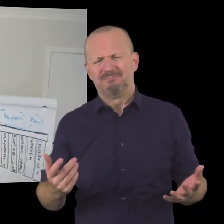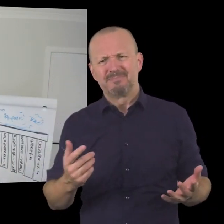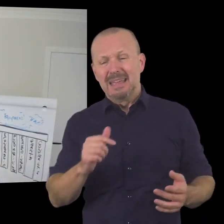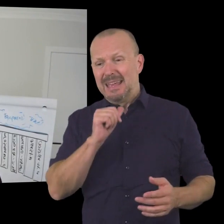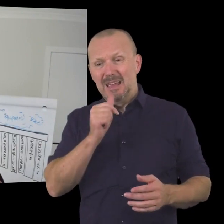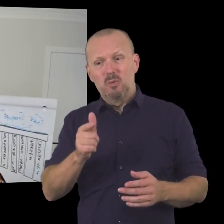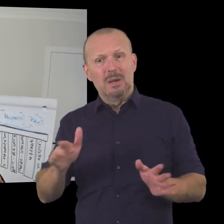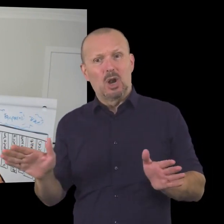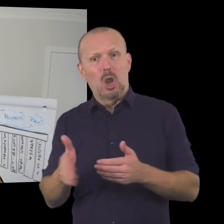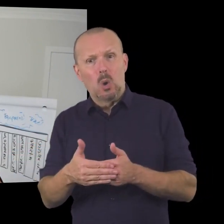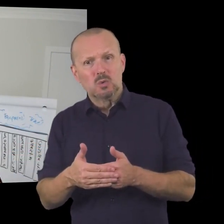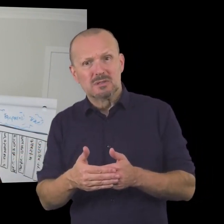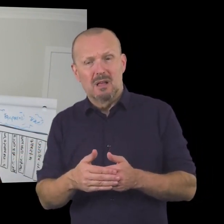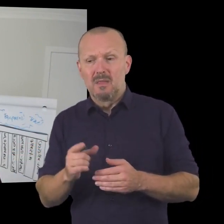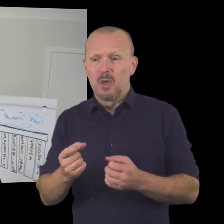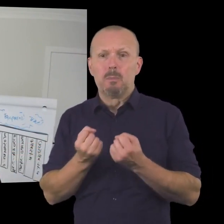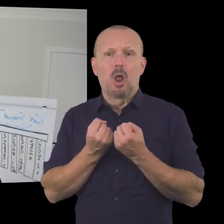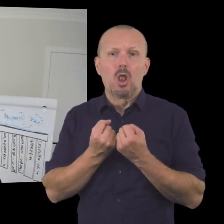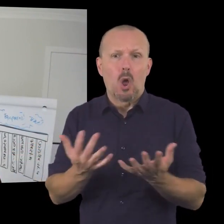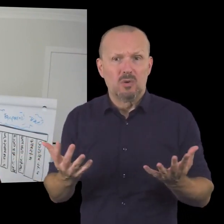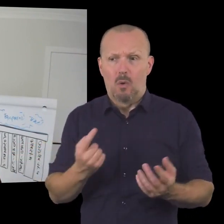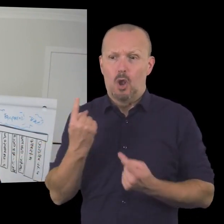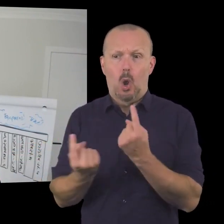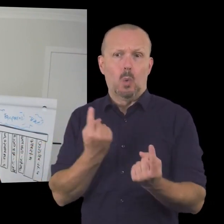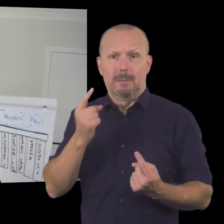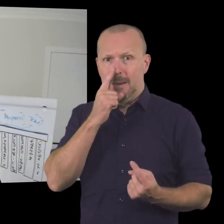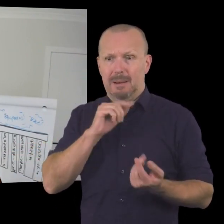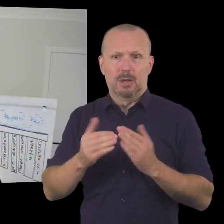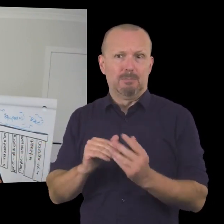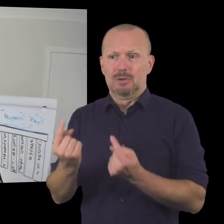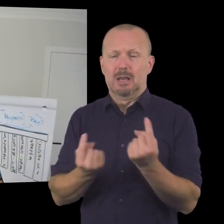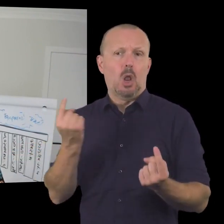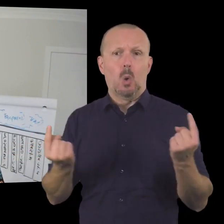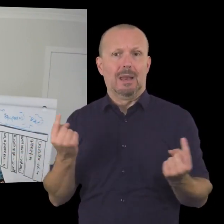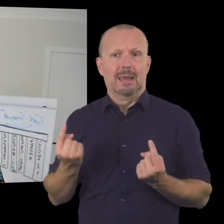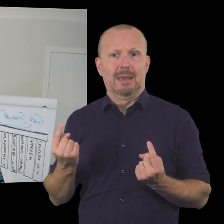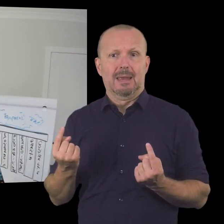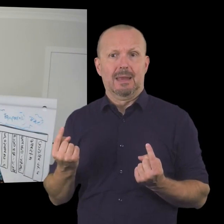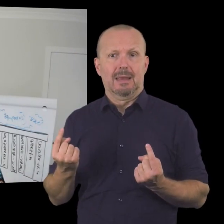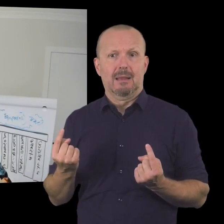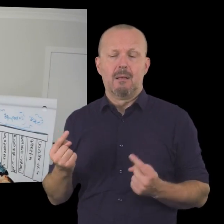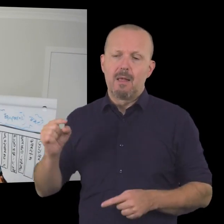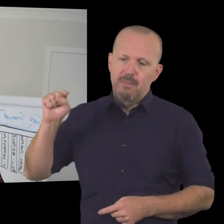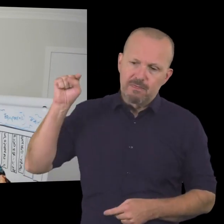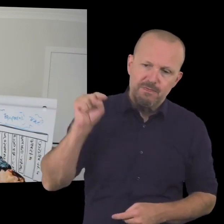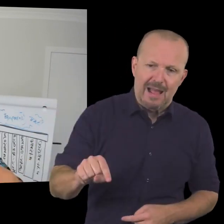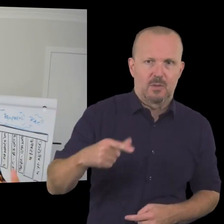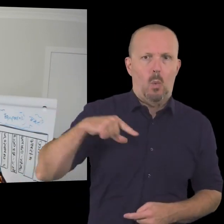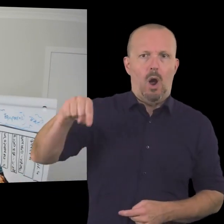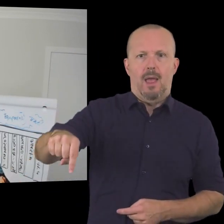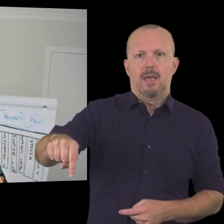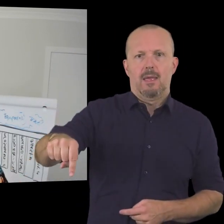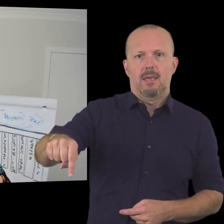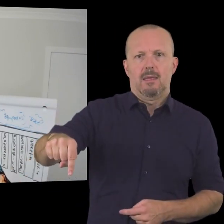understand you know if we shut our doors there would be a lot of lonely people in our community and that was their